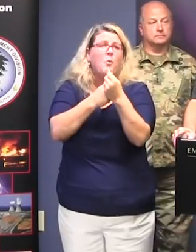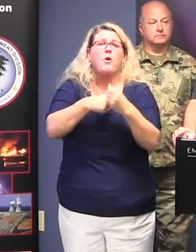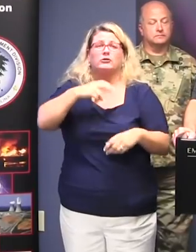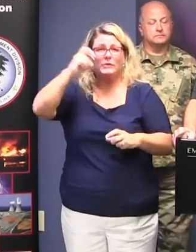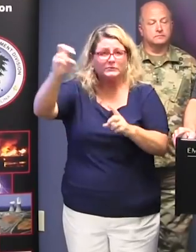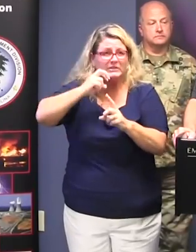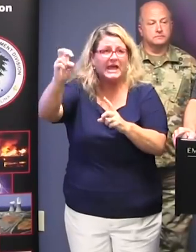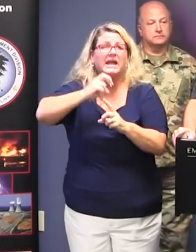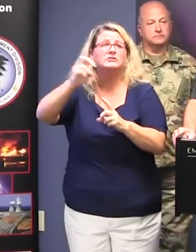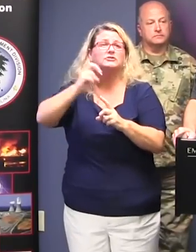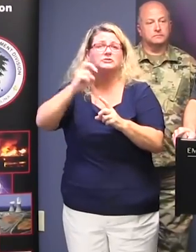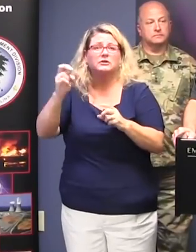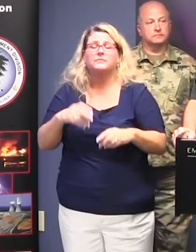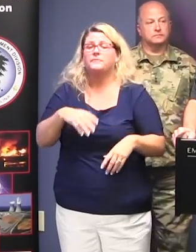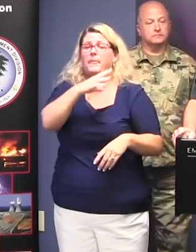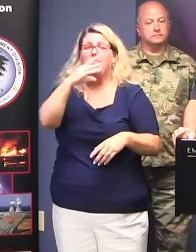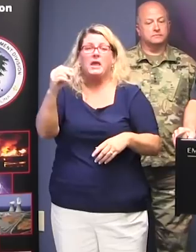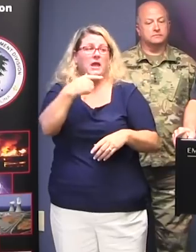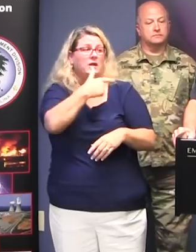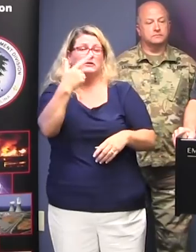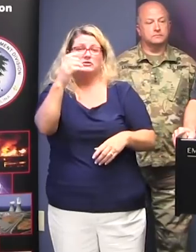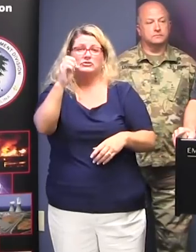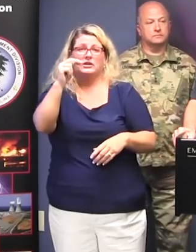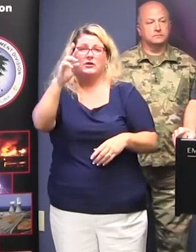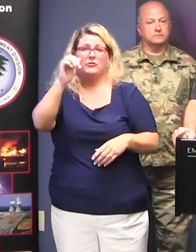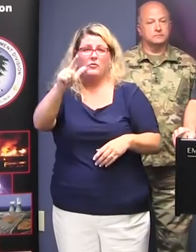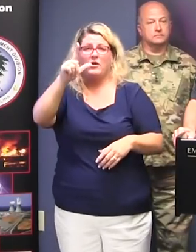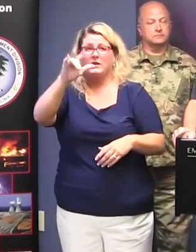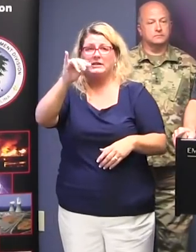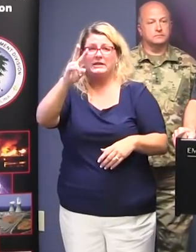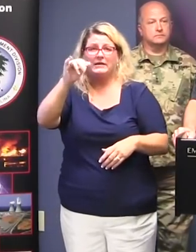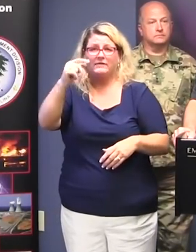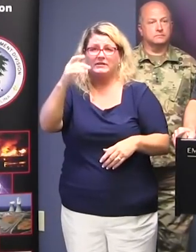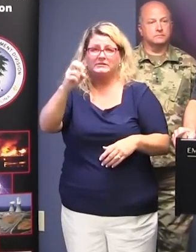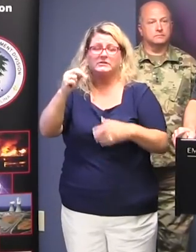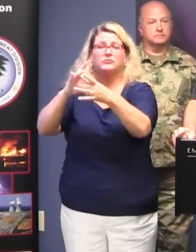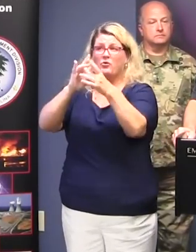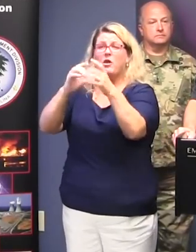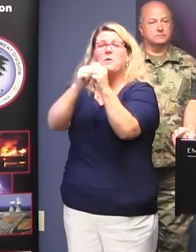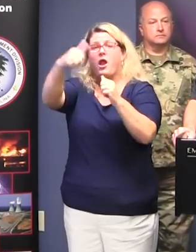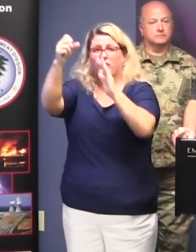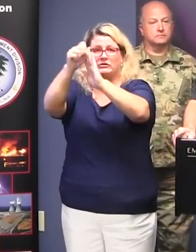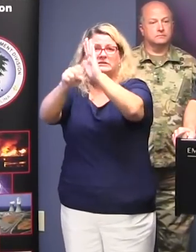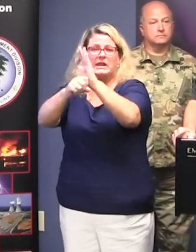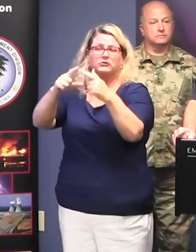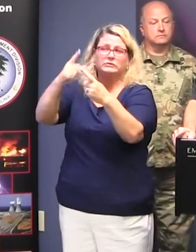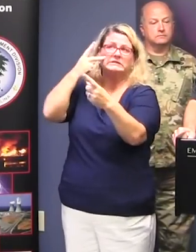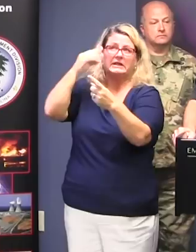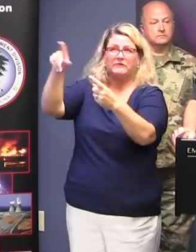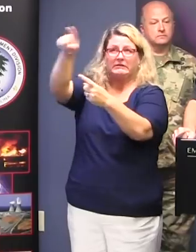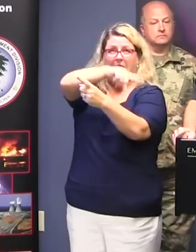transport. And as General Livingston mentioned, coordinating with other states for the possibility of receiving out-of-state assets